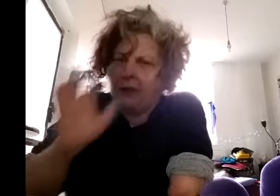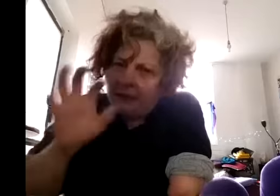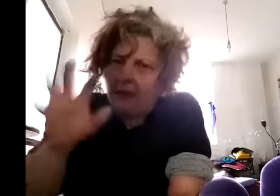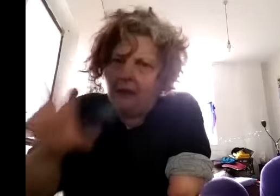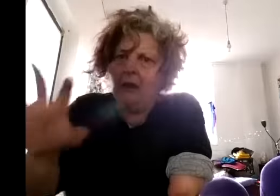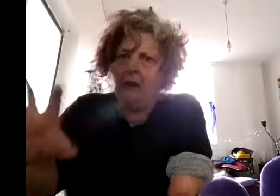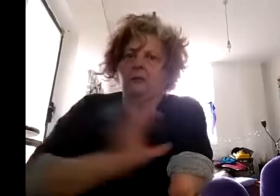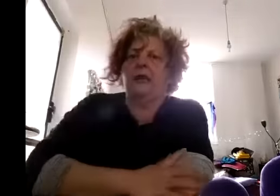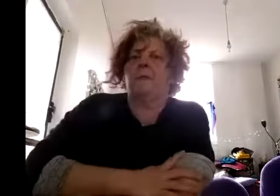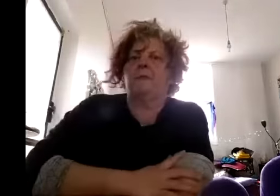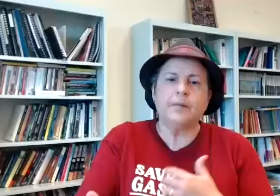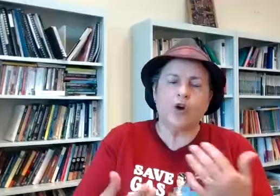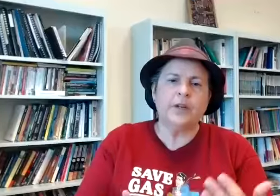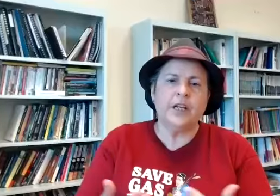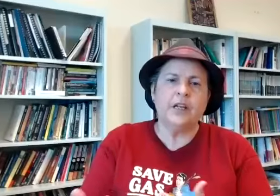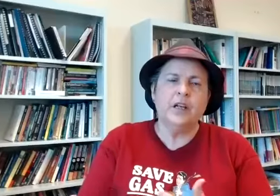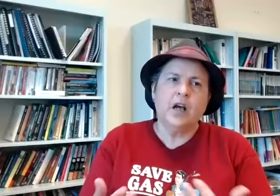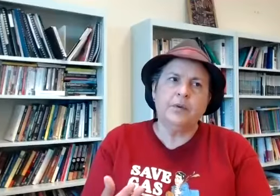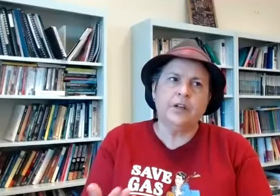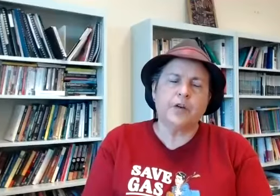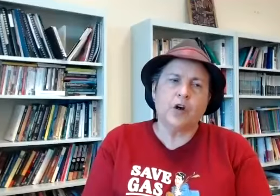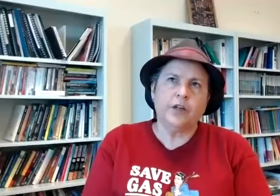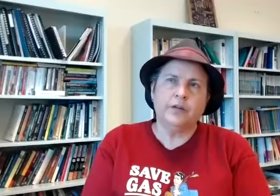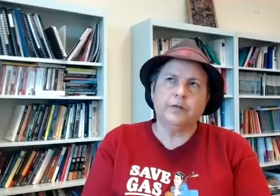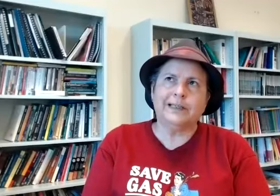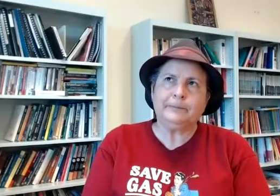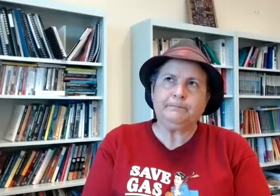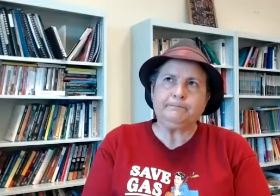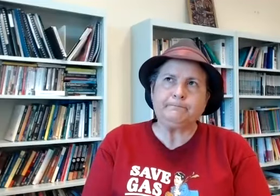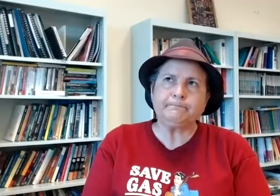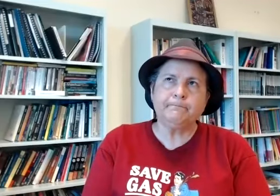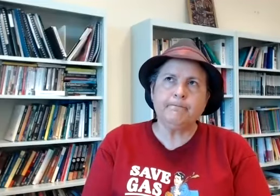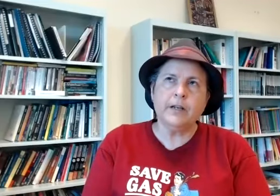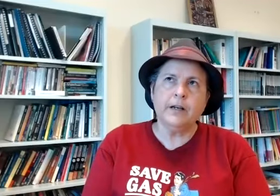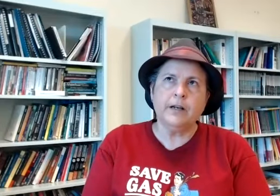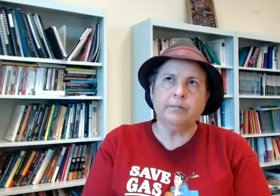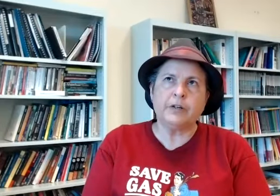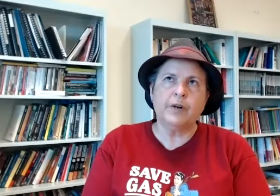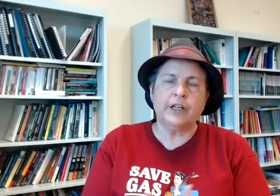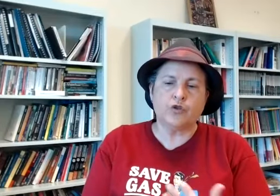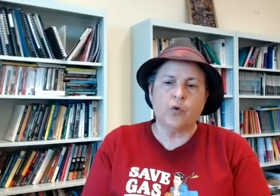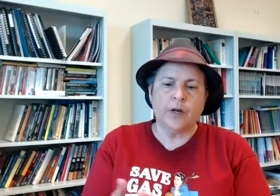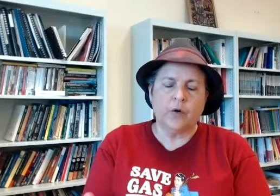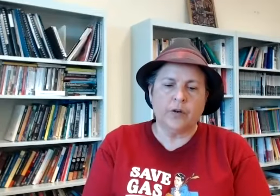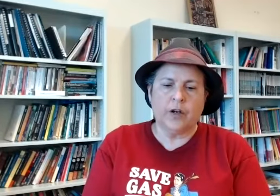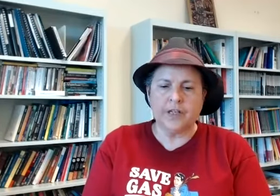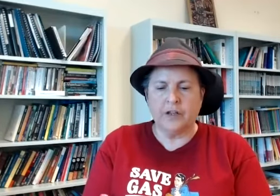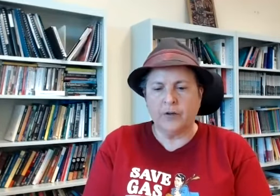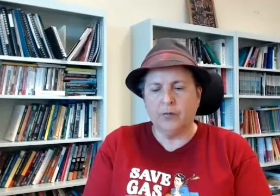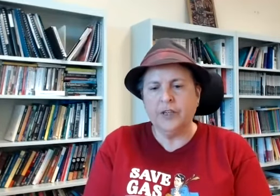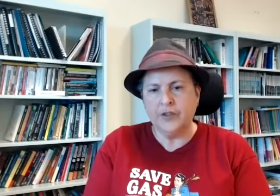that's right a bit of stand-up comedy a bit of kind of um uh but really drawing on I guess a lot of religious